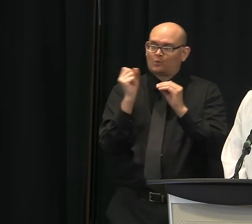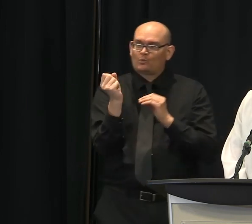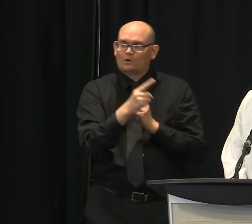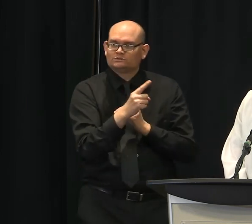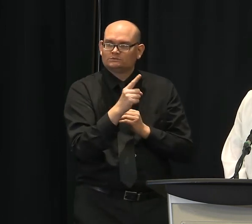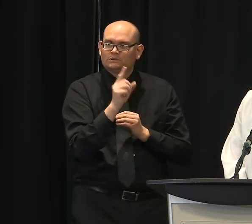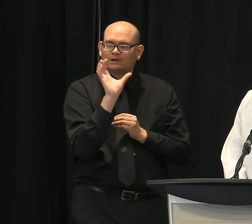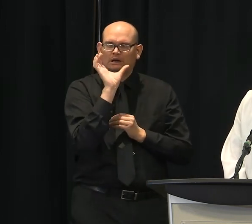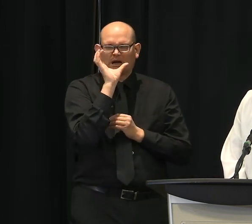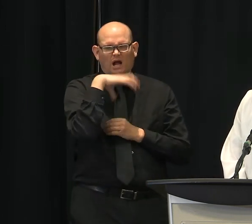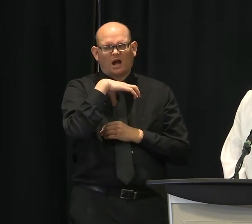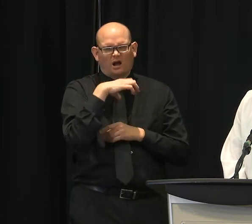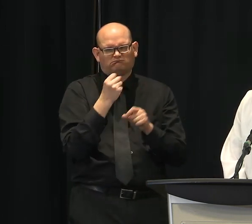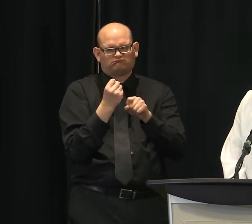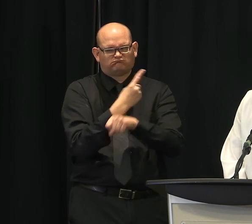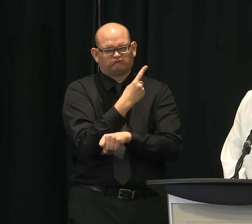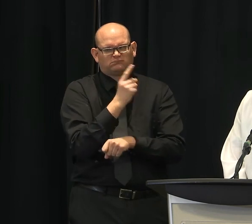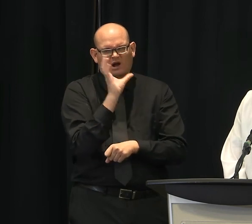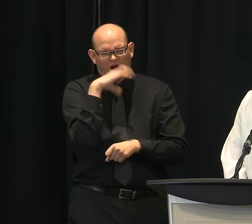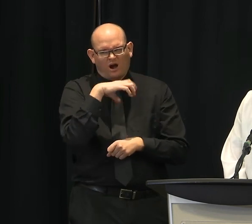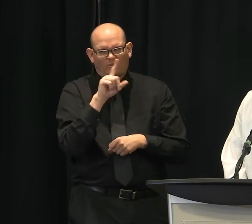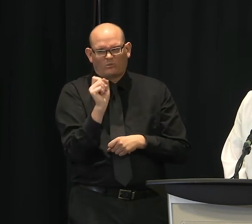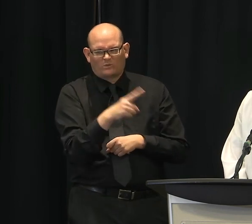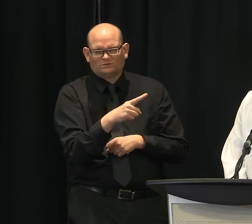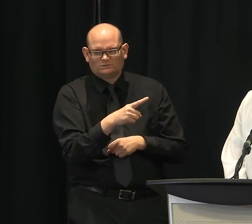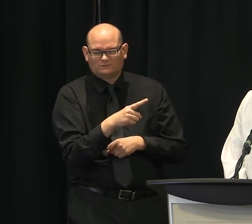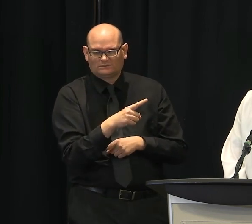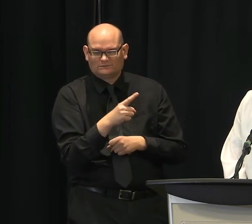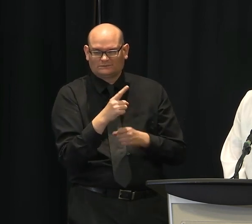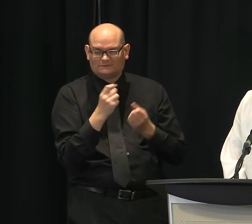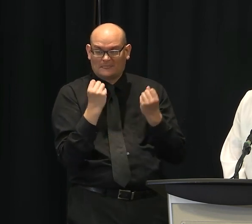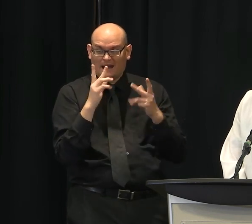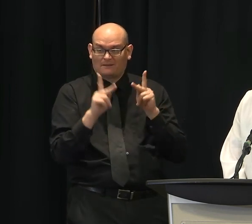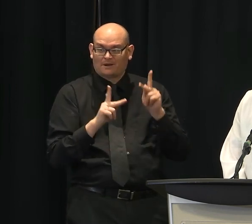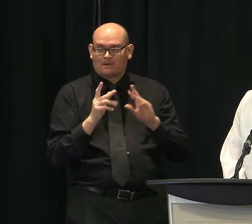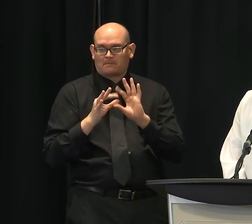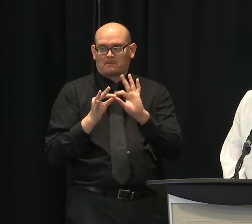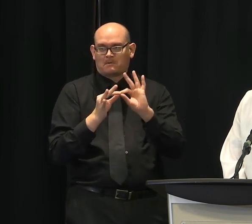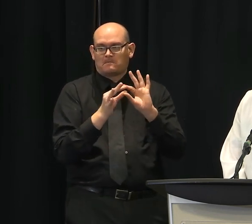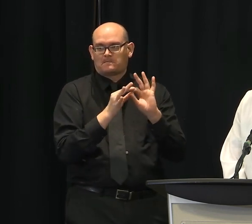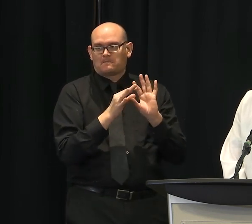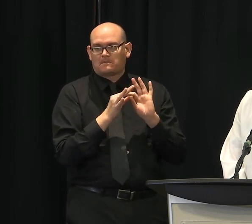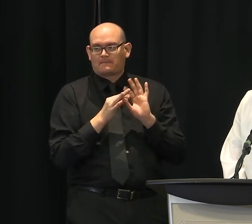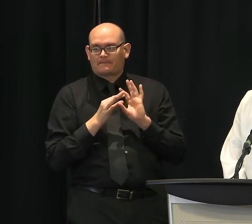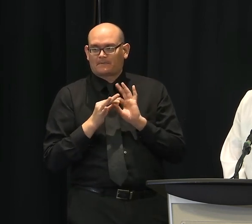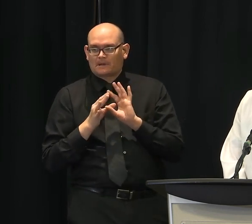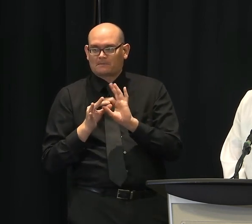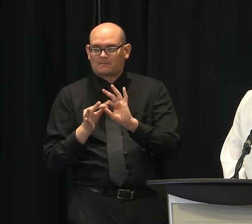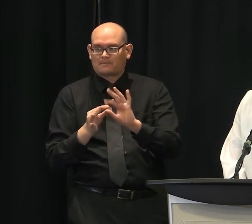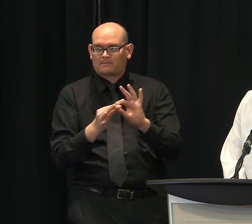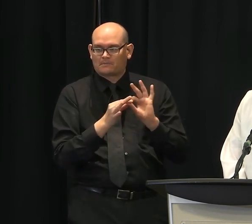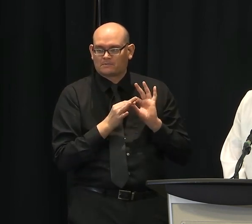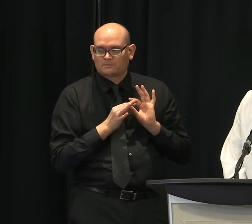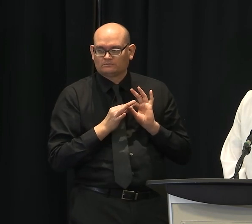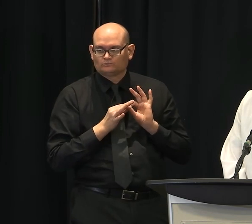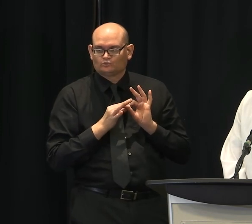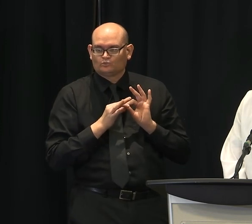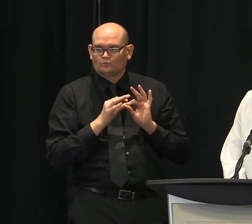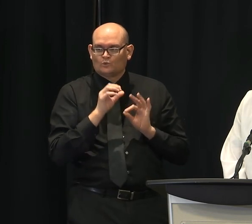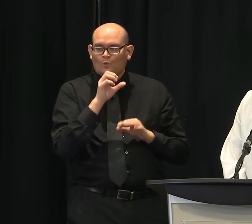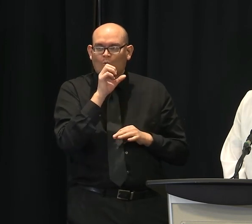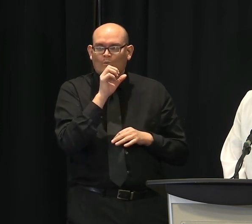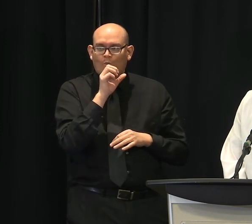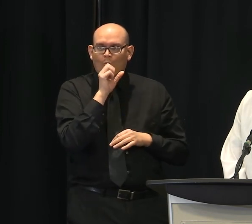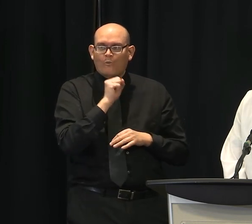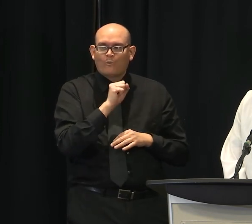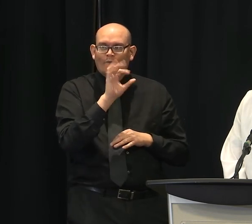snail mail as correspondents, have been refraining from, you know, spending a lot of time with one piece of paper, touching it, breathing on it, and then sending it